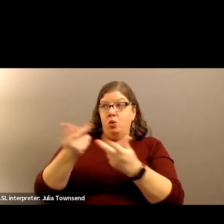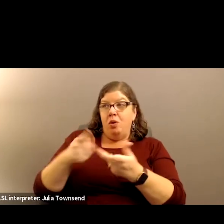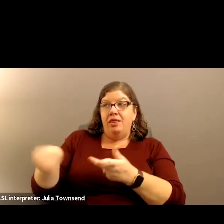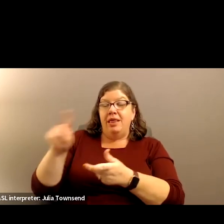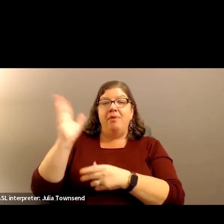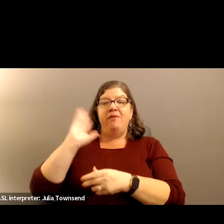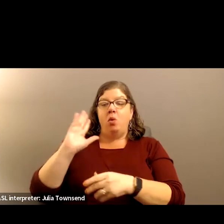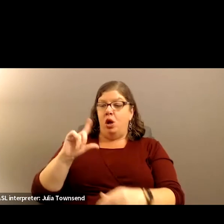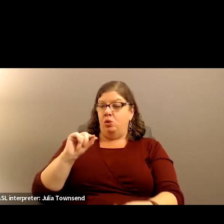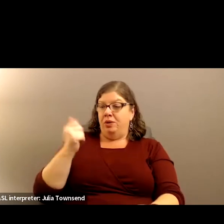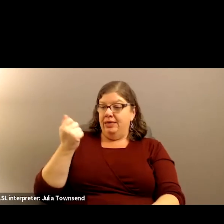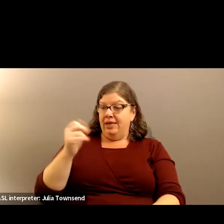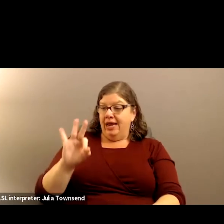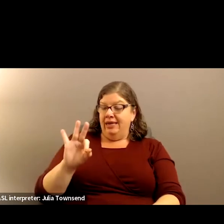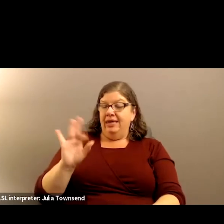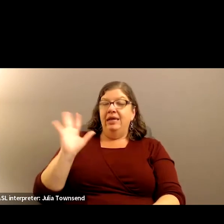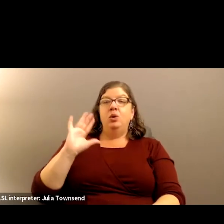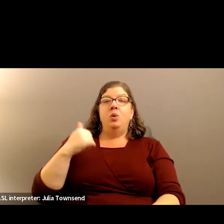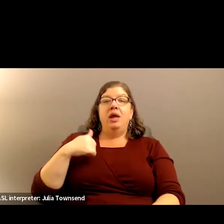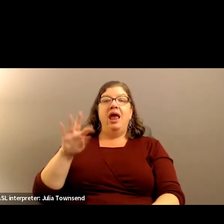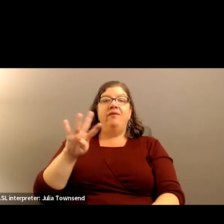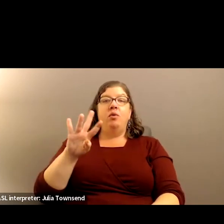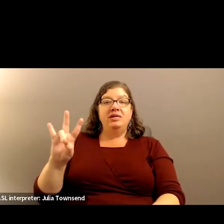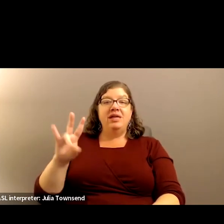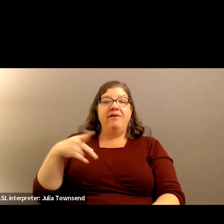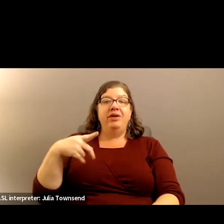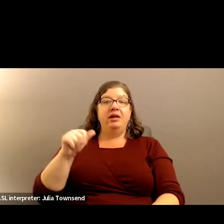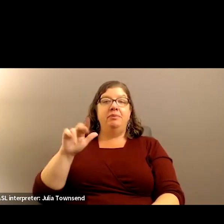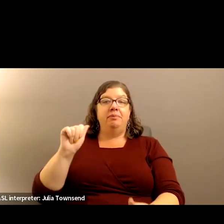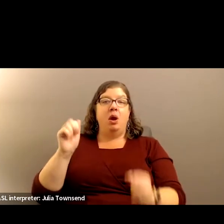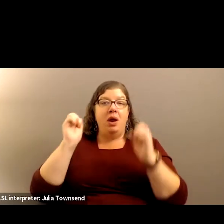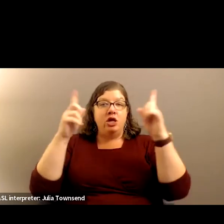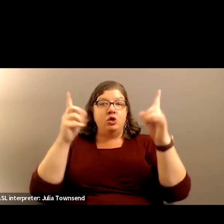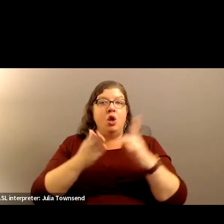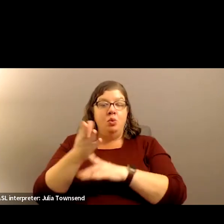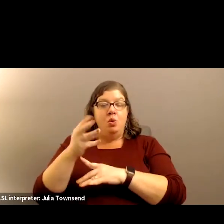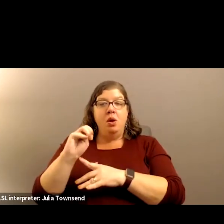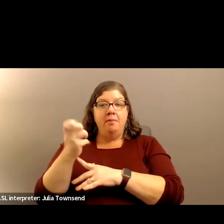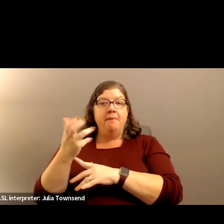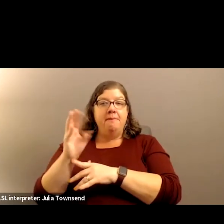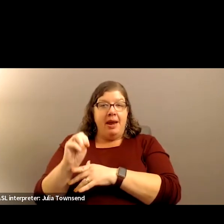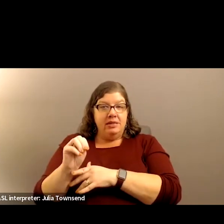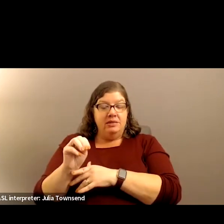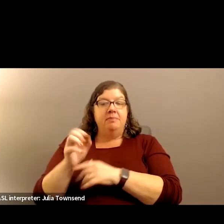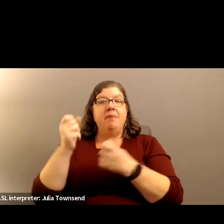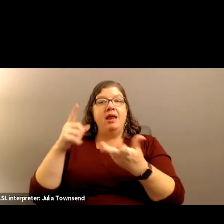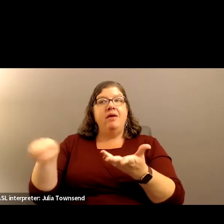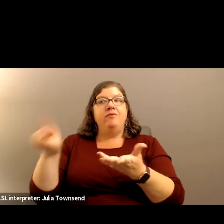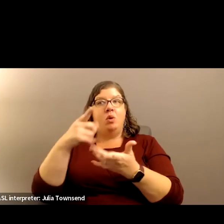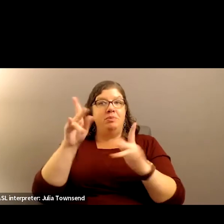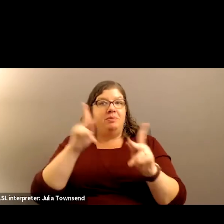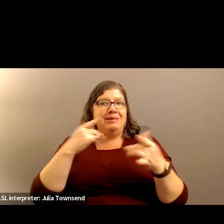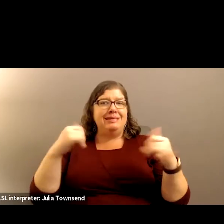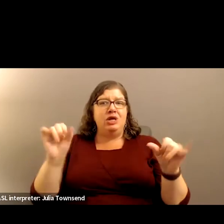2019, we had 47 paraeducators through Maxim in our district. Many of those folks are still working with us today as district